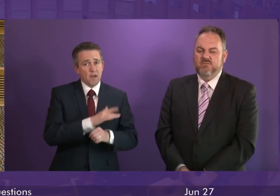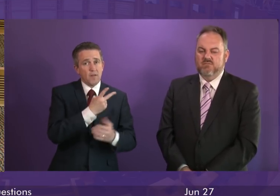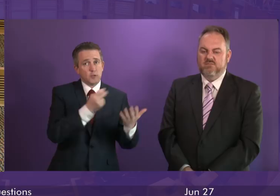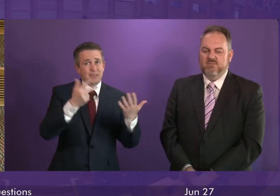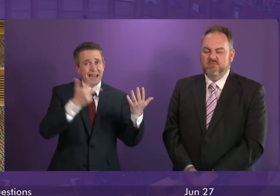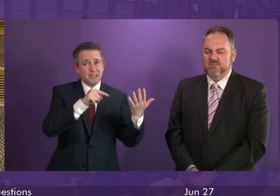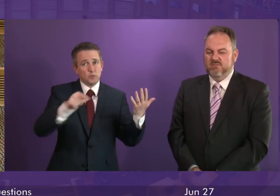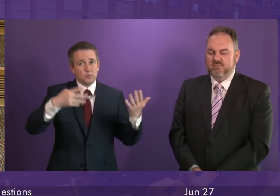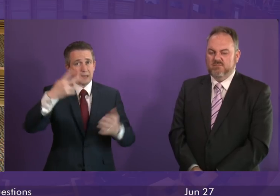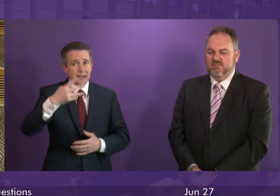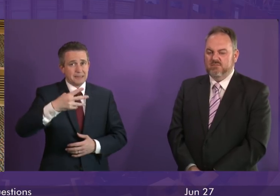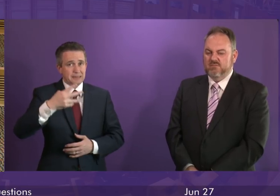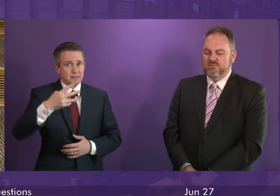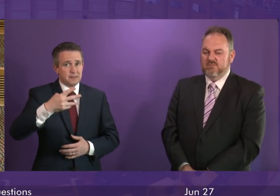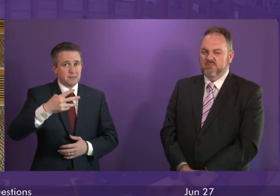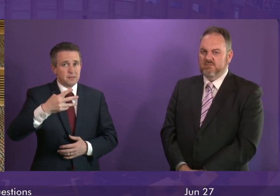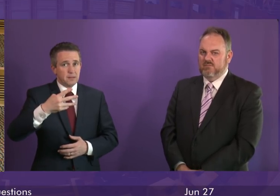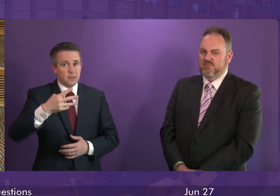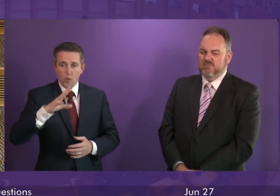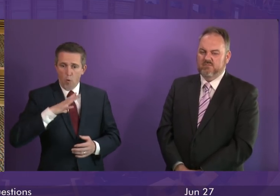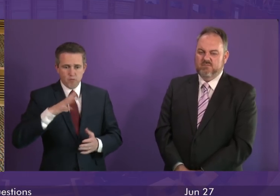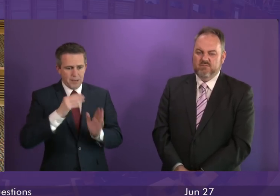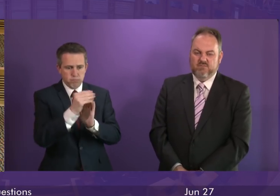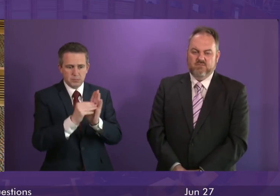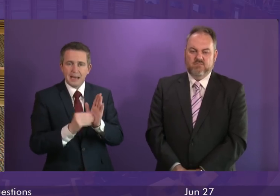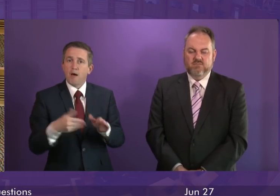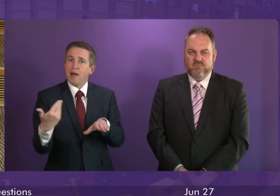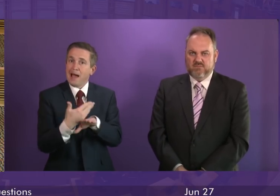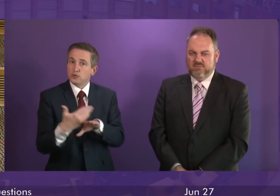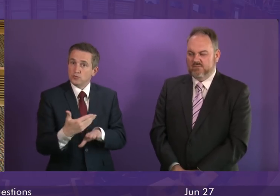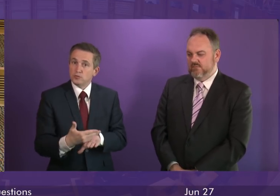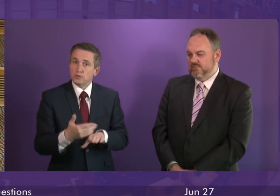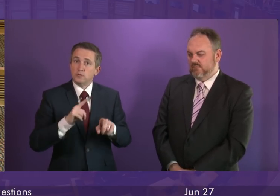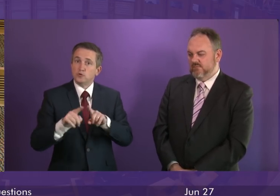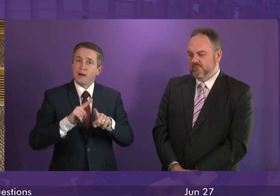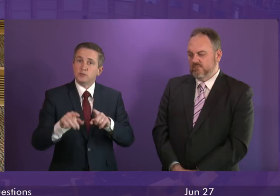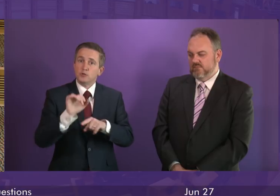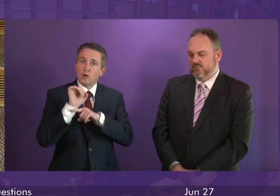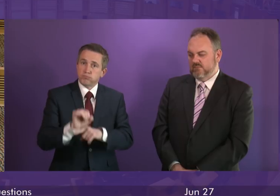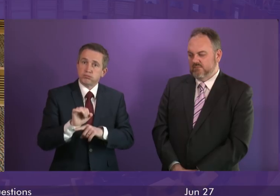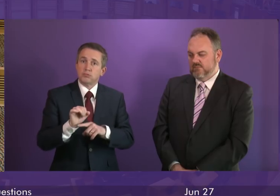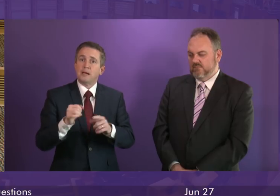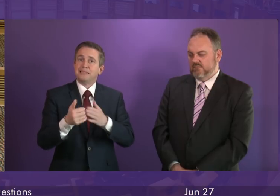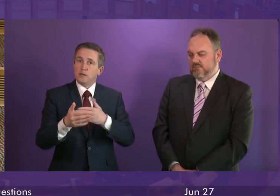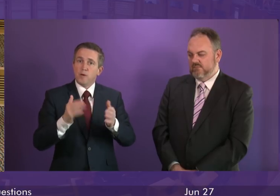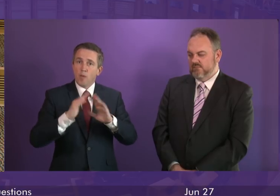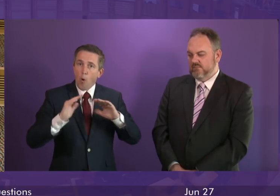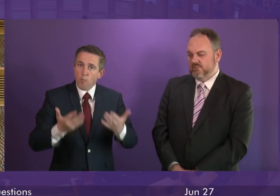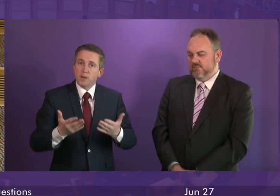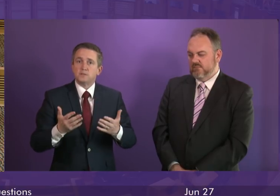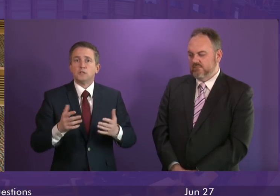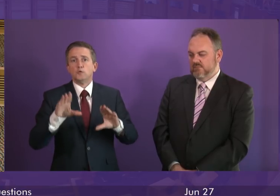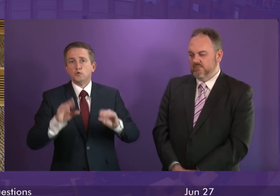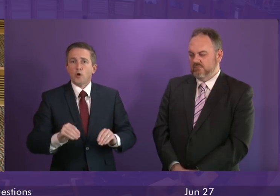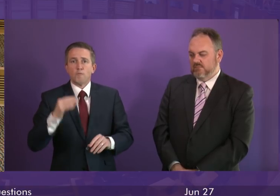to 19. So the range of actions that we have set out there are about making sure that we tackle homelessness and rough sleeping backed of course by the